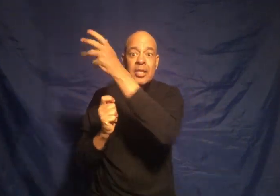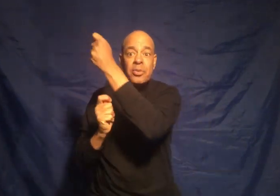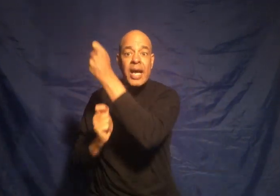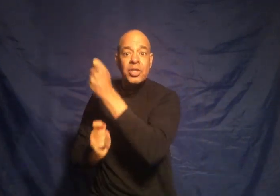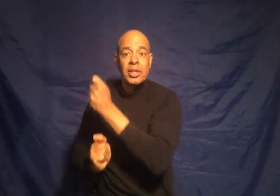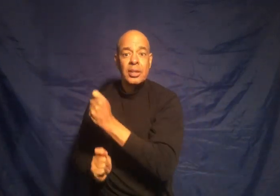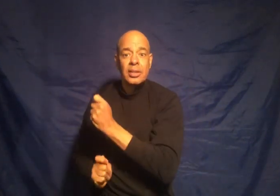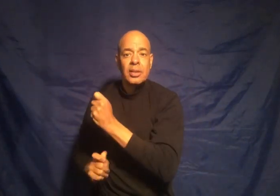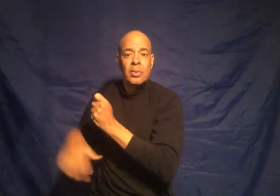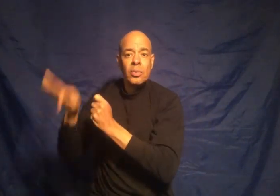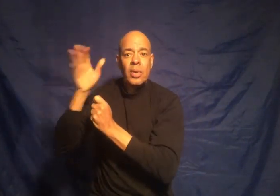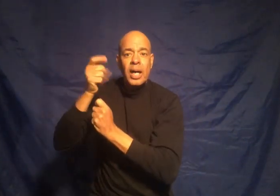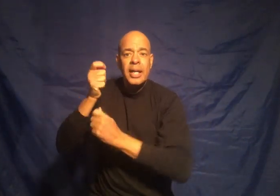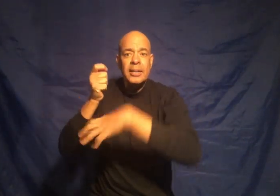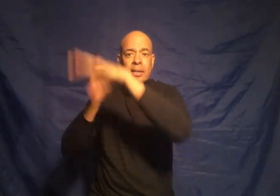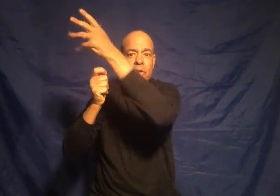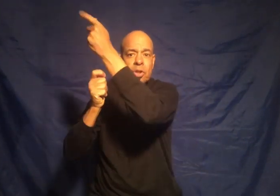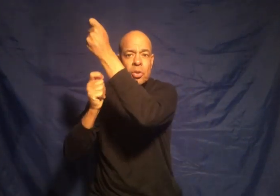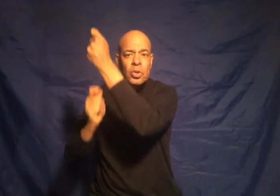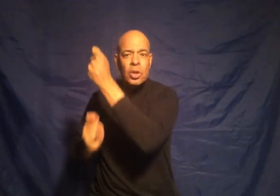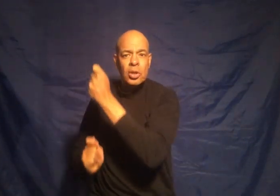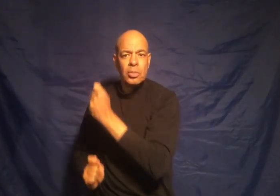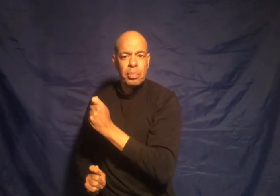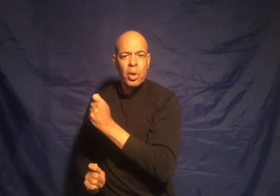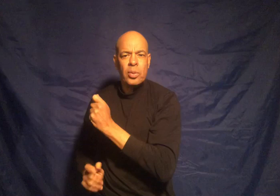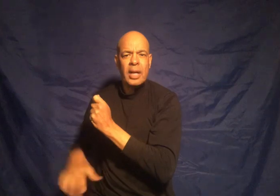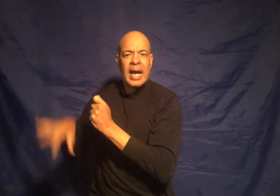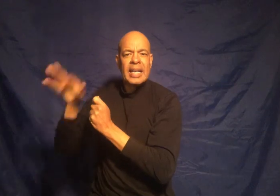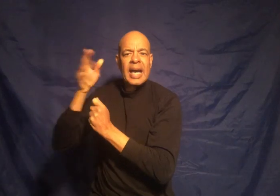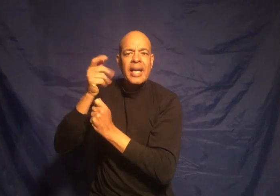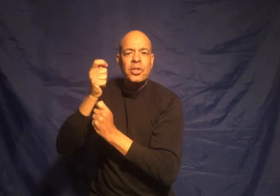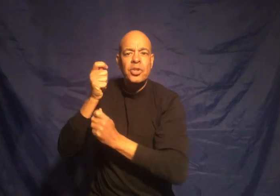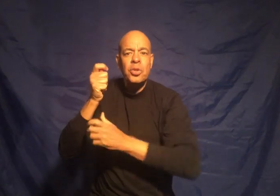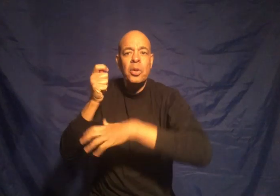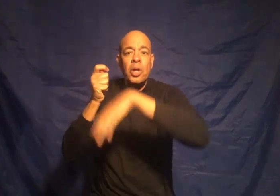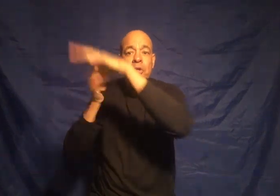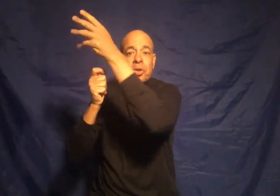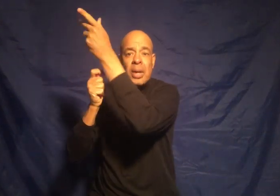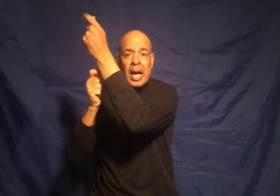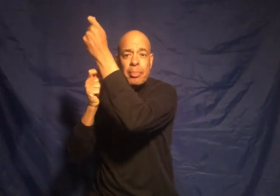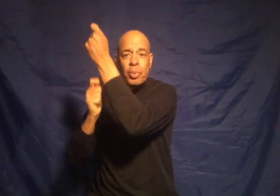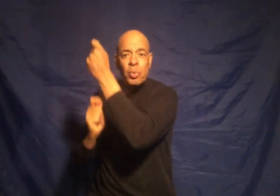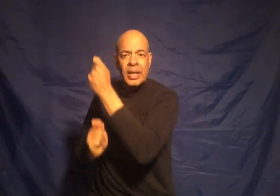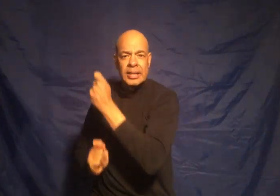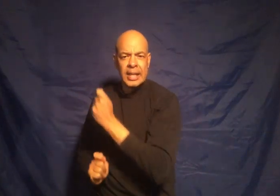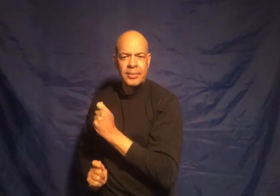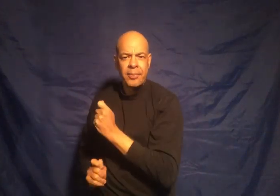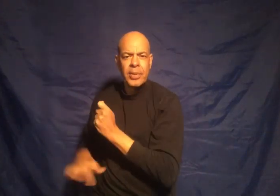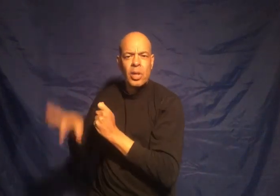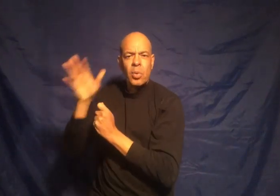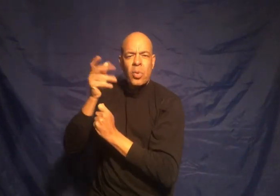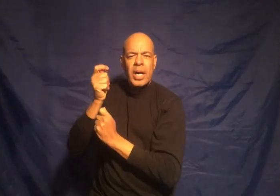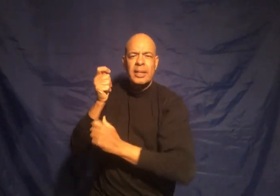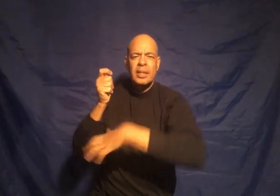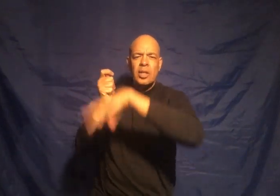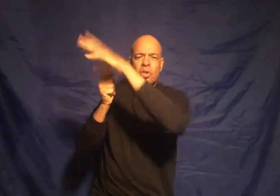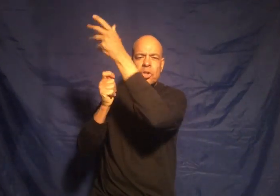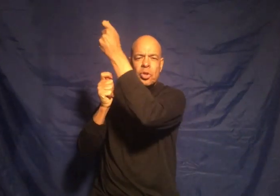direction one two pull I like to do two up one down one two